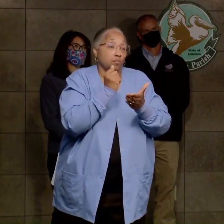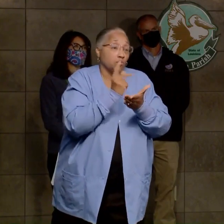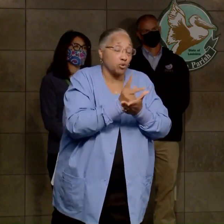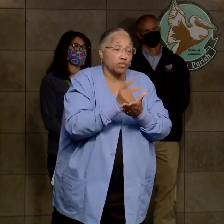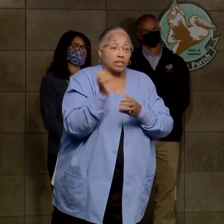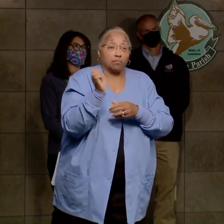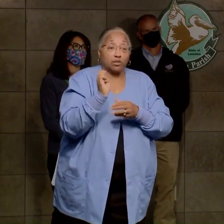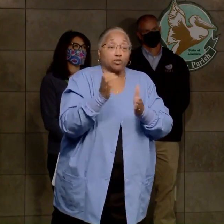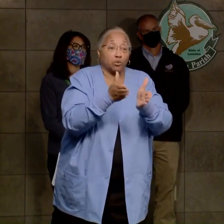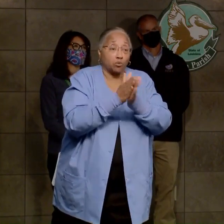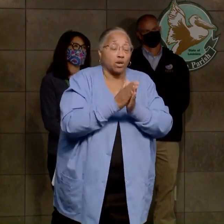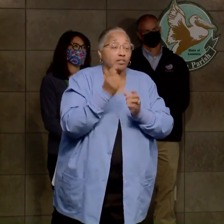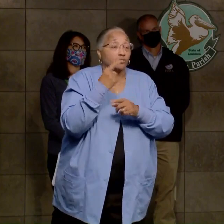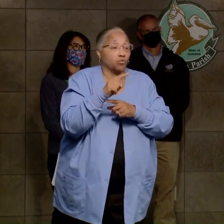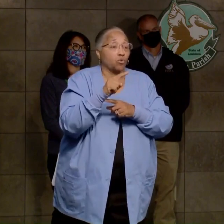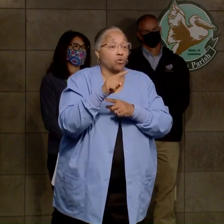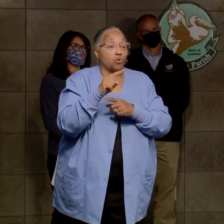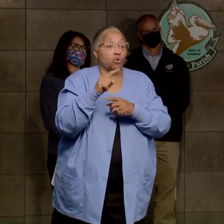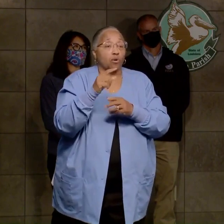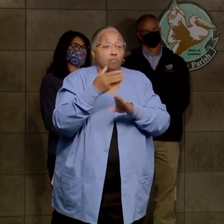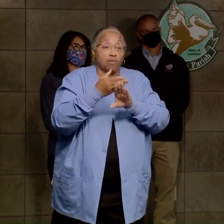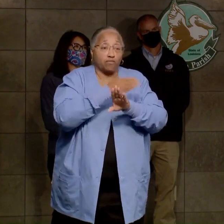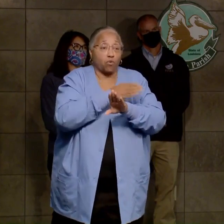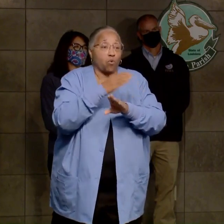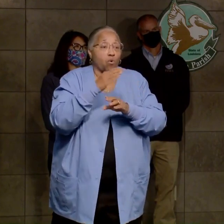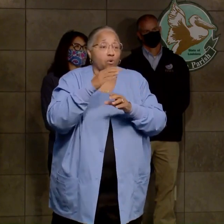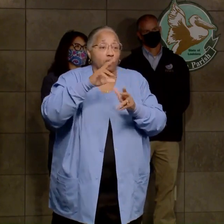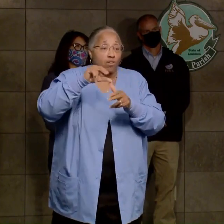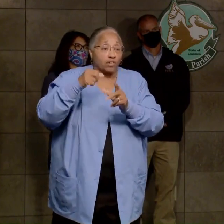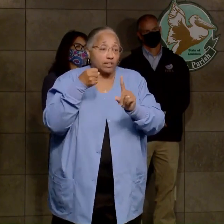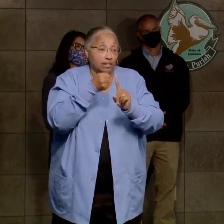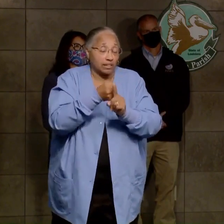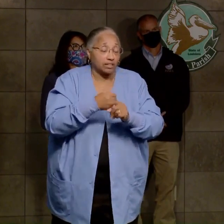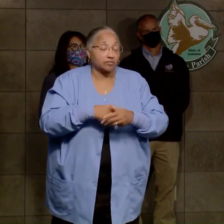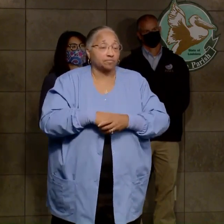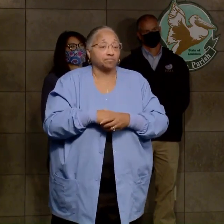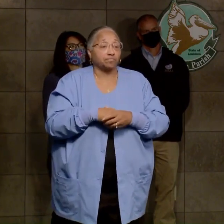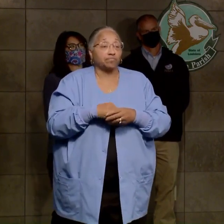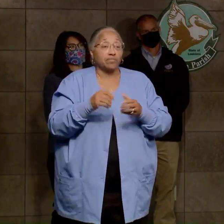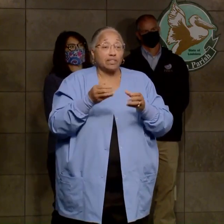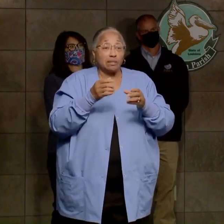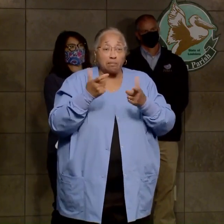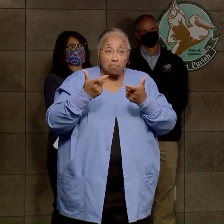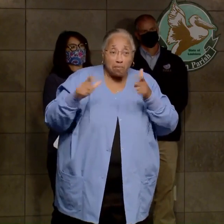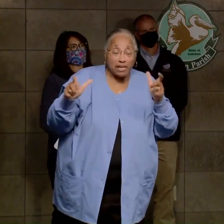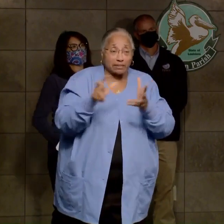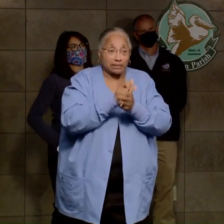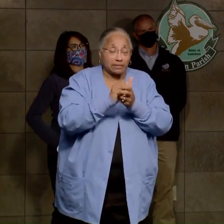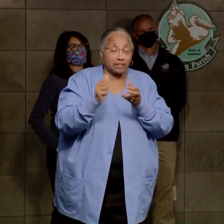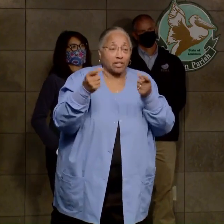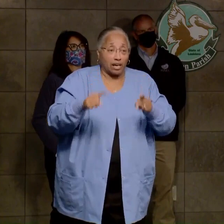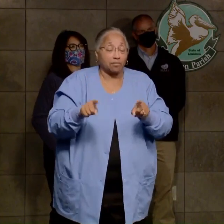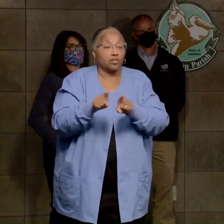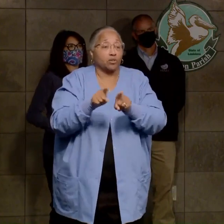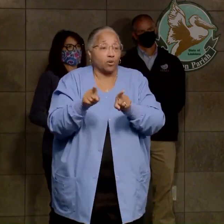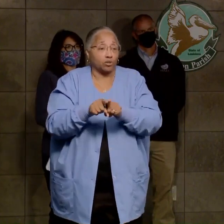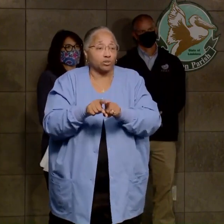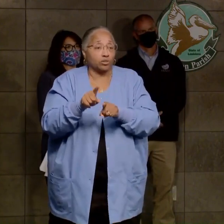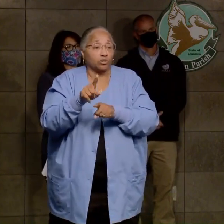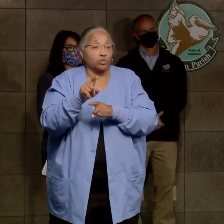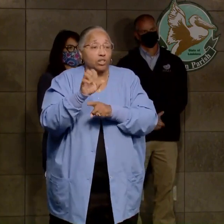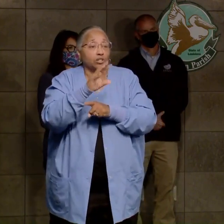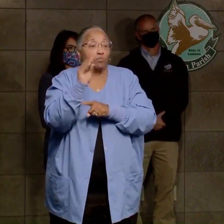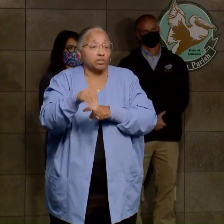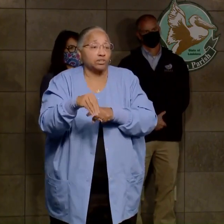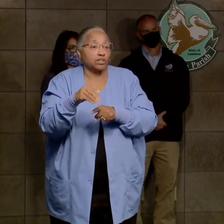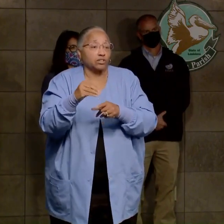for pre-landfall declarations, major disaster declarations, and most recently 100 percent cost share for